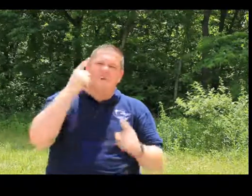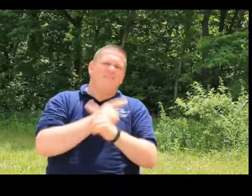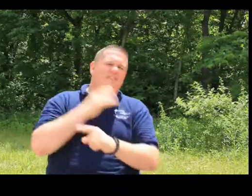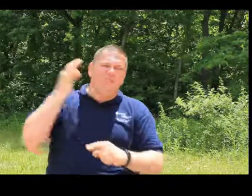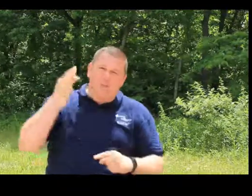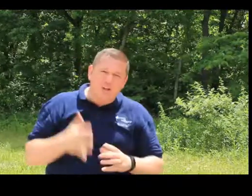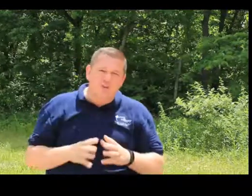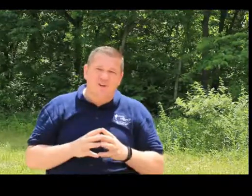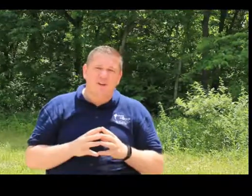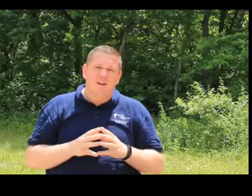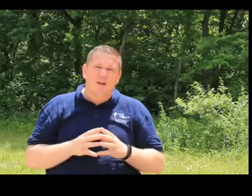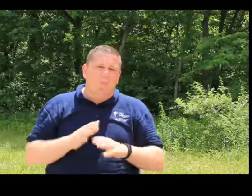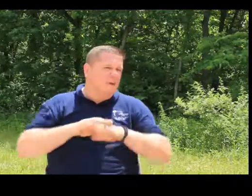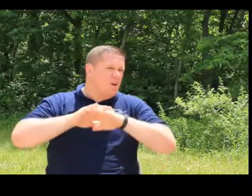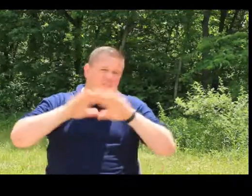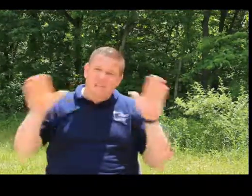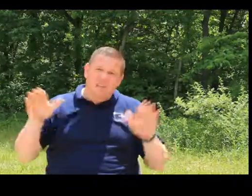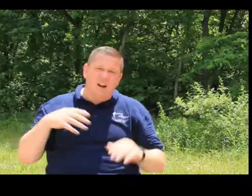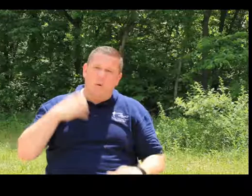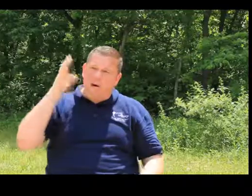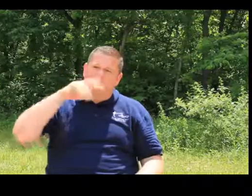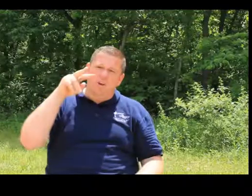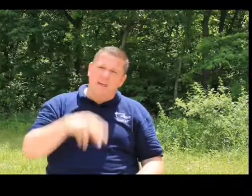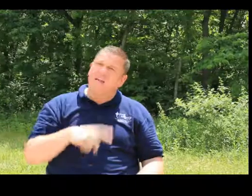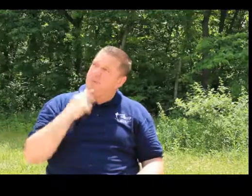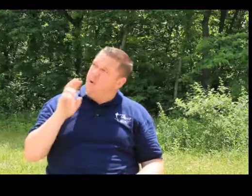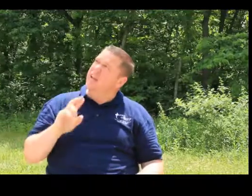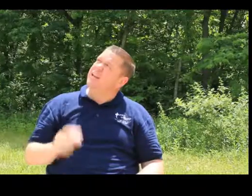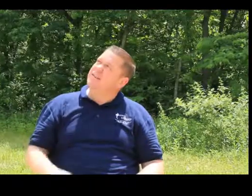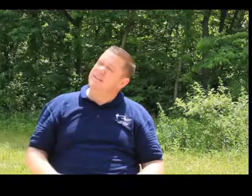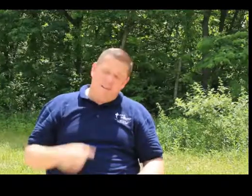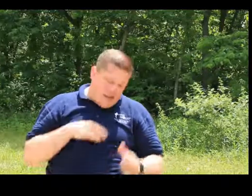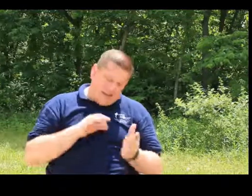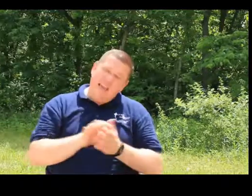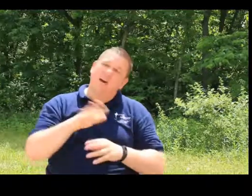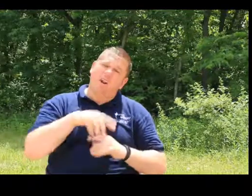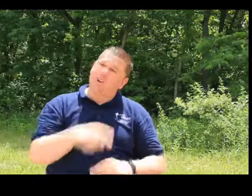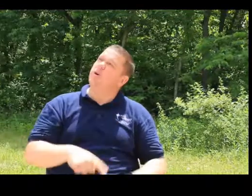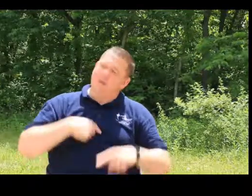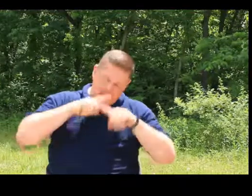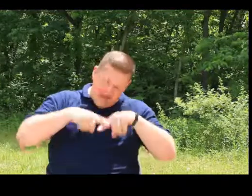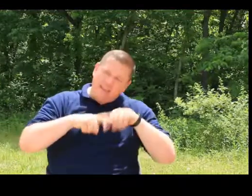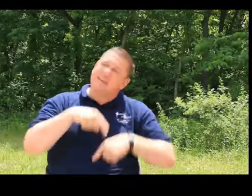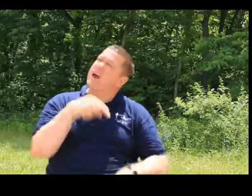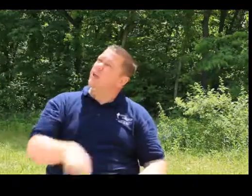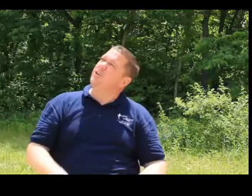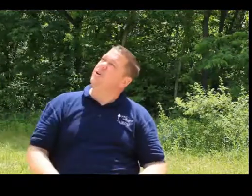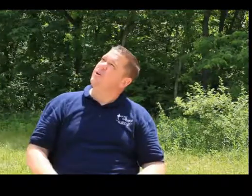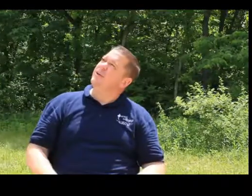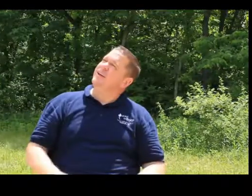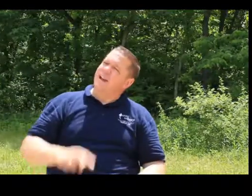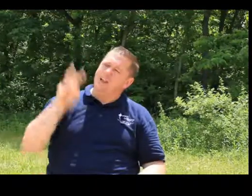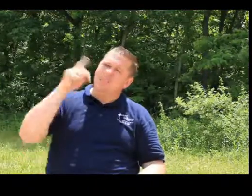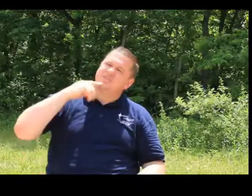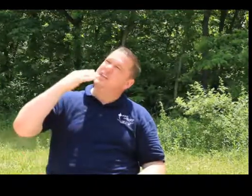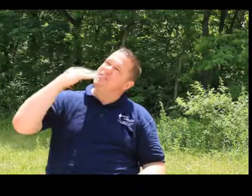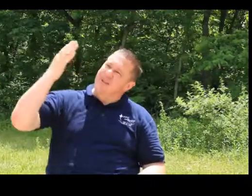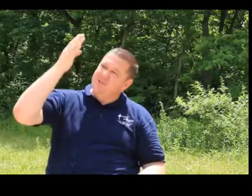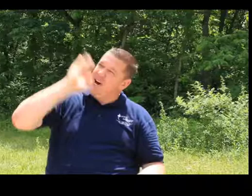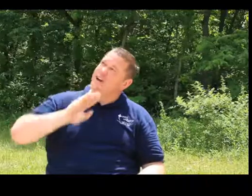a faithful preacher. When it's all said and done, I want God to look down and say, Randy, I can count on you. I can count on you. And I look up and say, thank you, God.